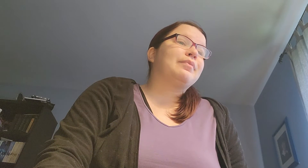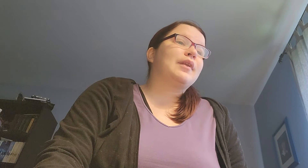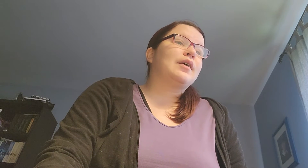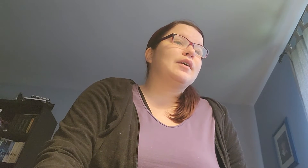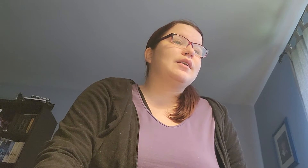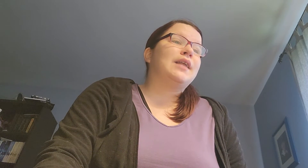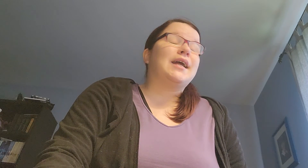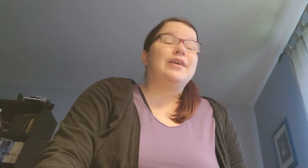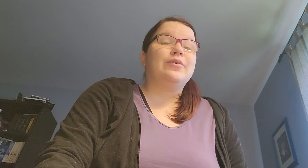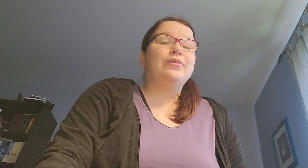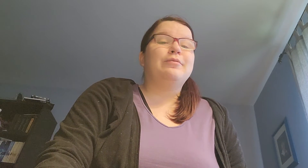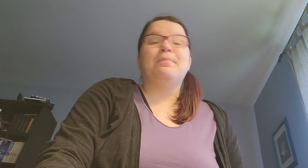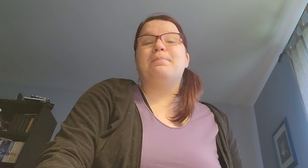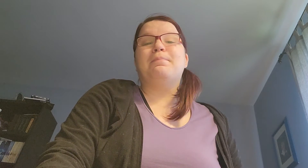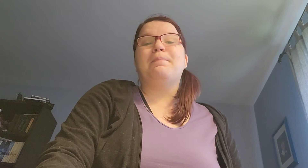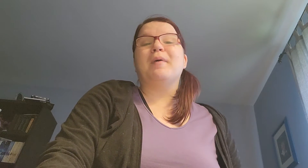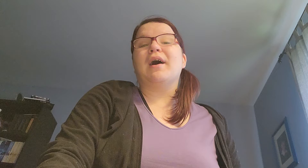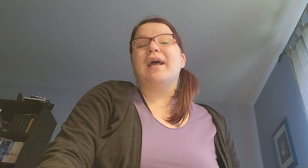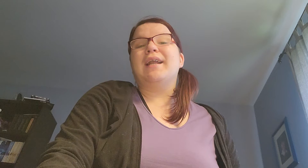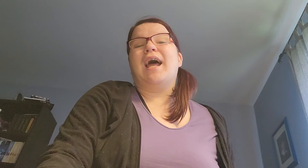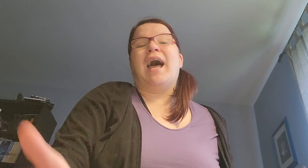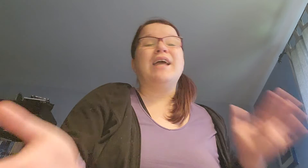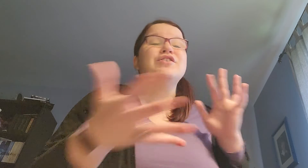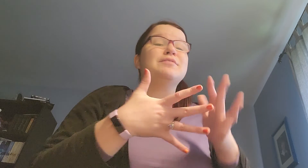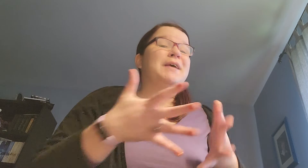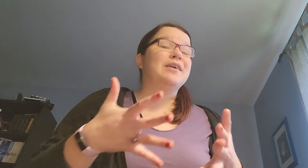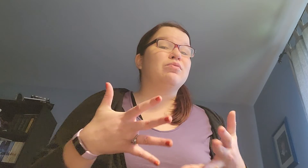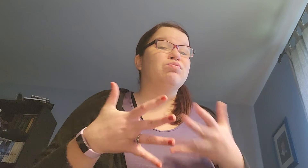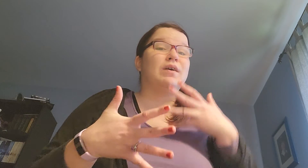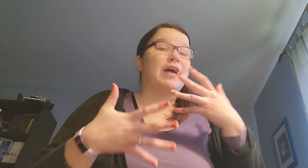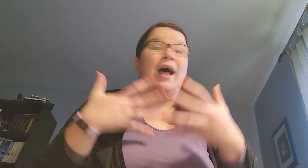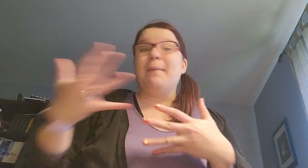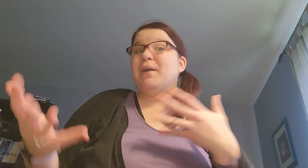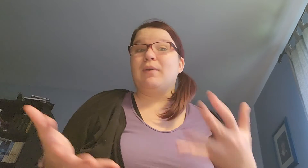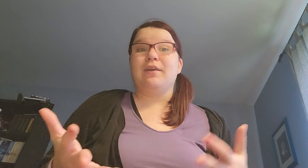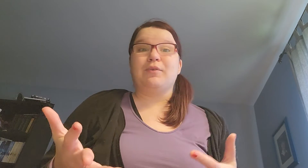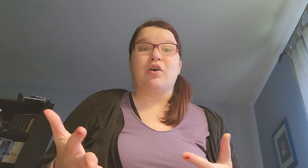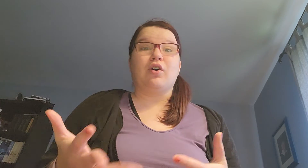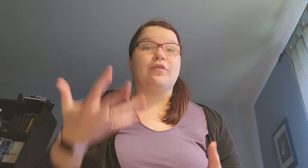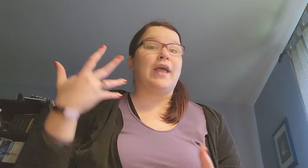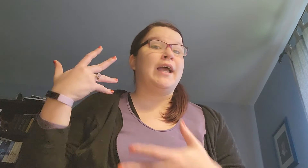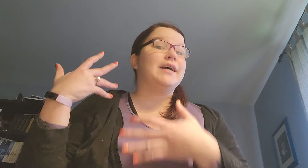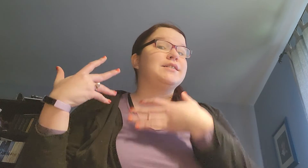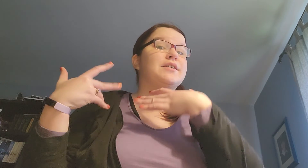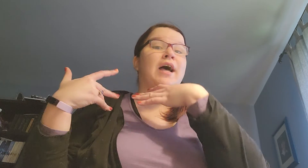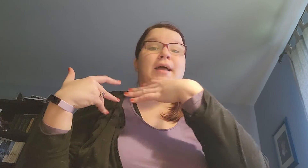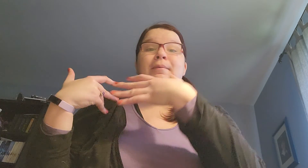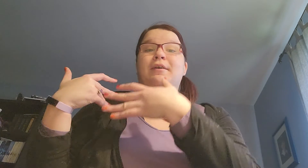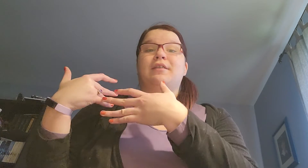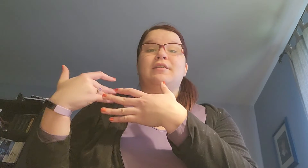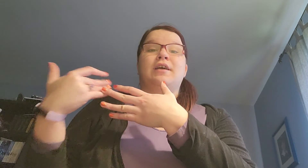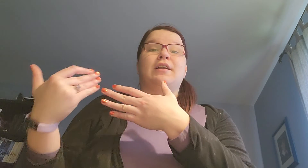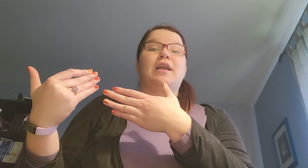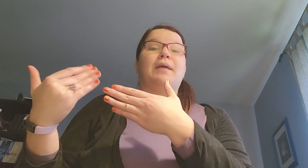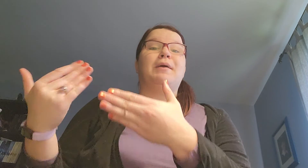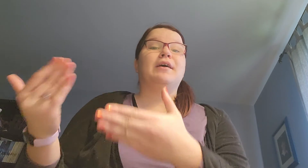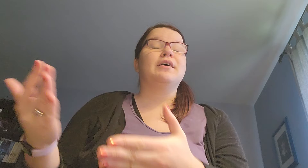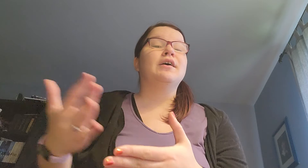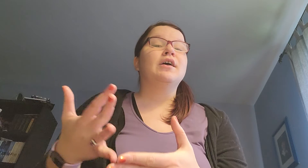Um... That I use. But... I just pick... I pick random songs. And I pick... And I pick...